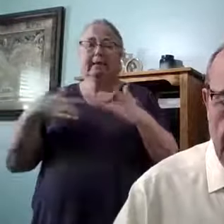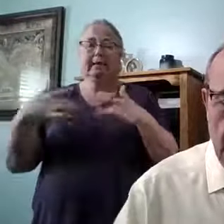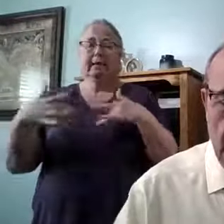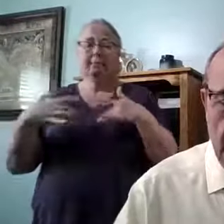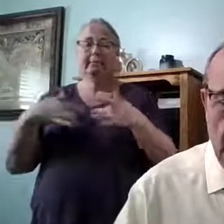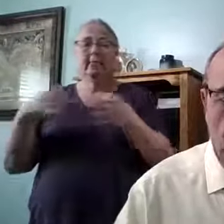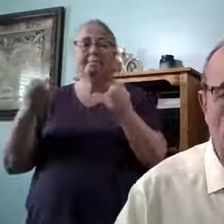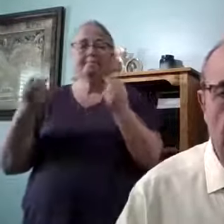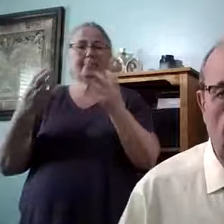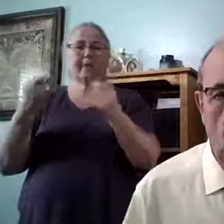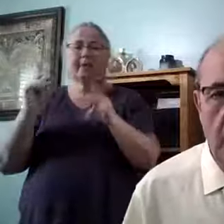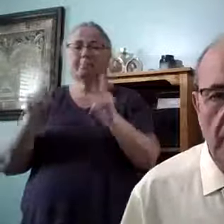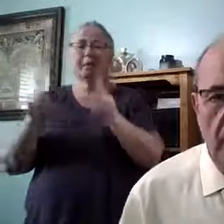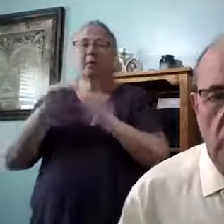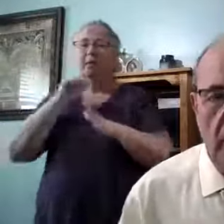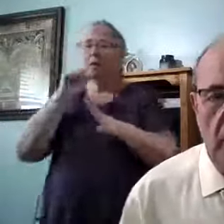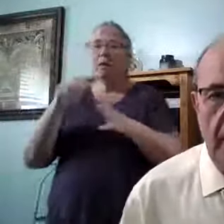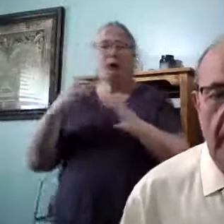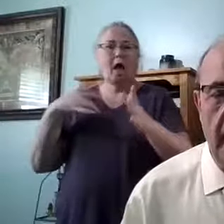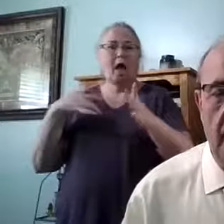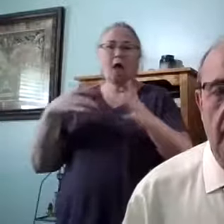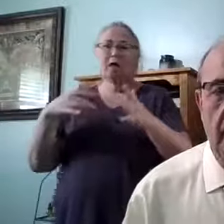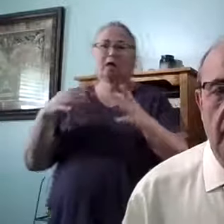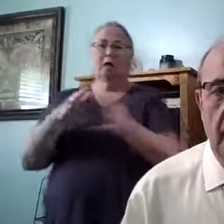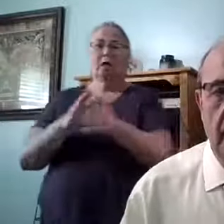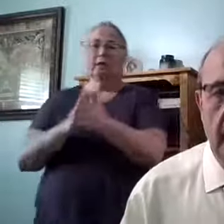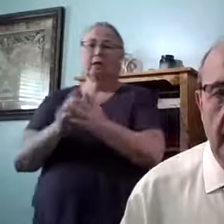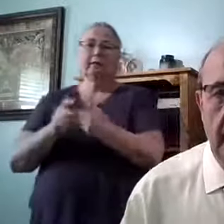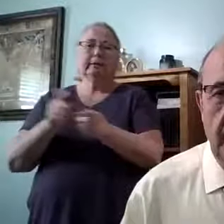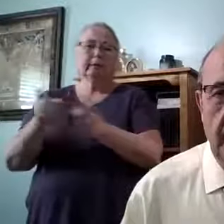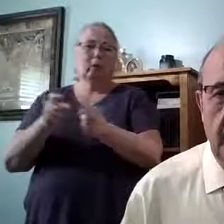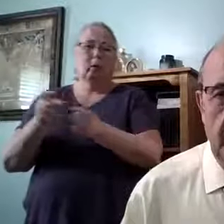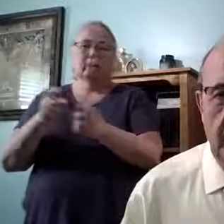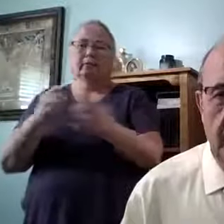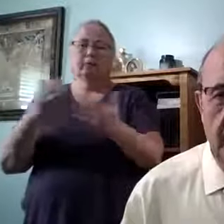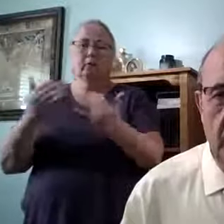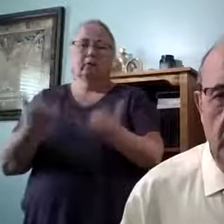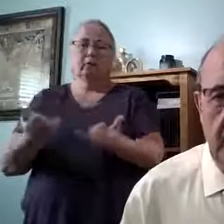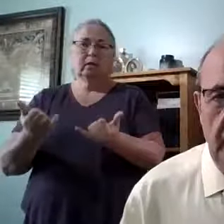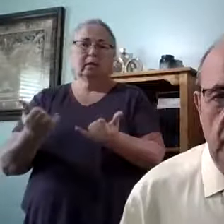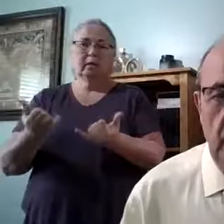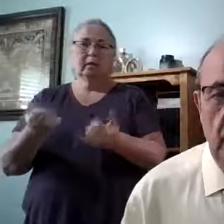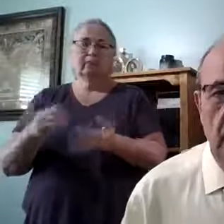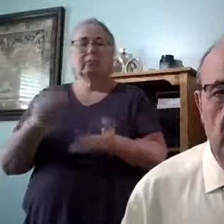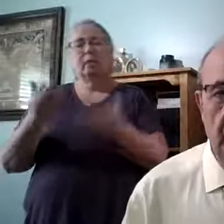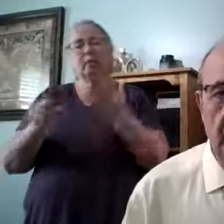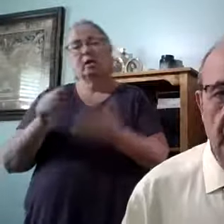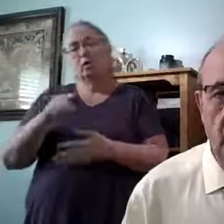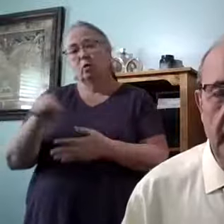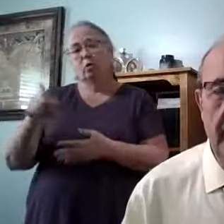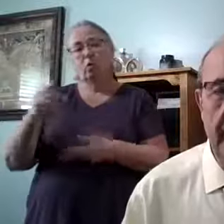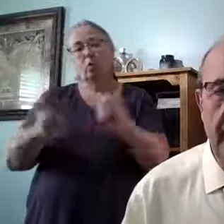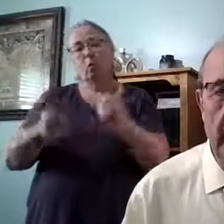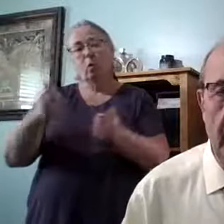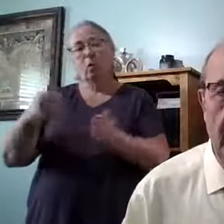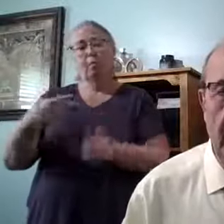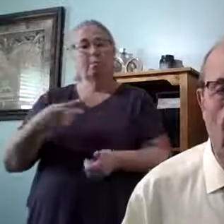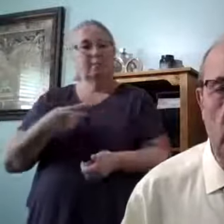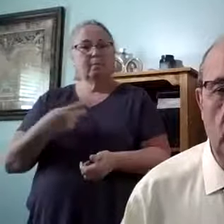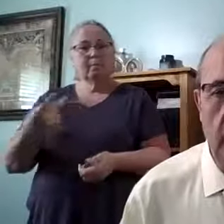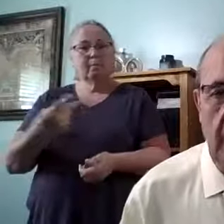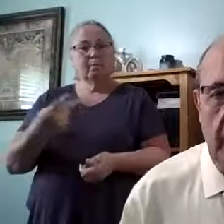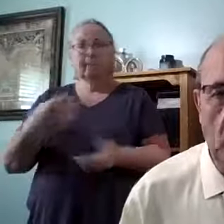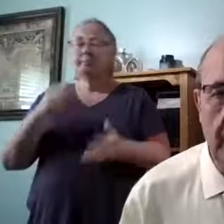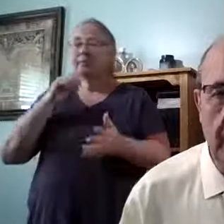Many people are not coping too well right now. And maybe that would be you or me. If we didn't have God,